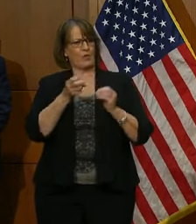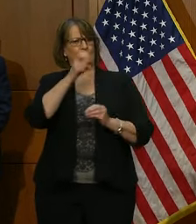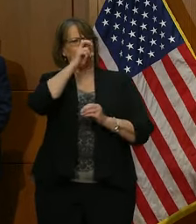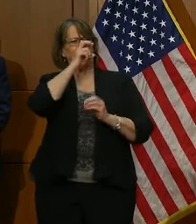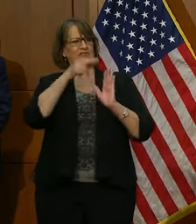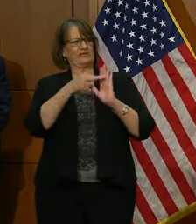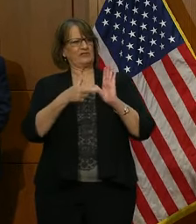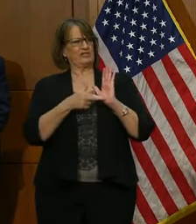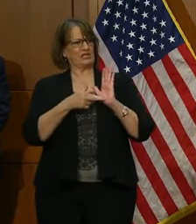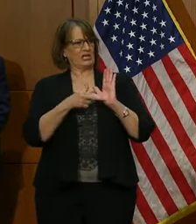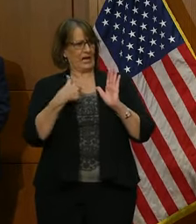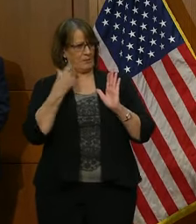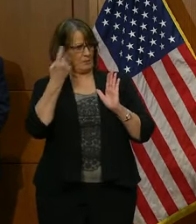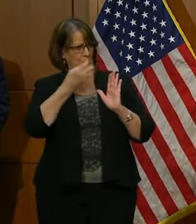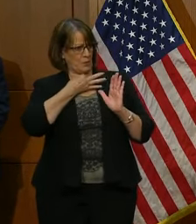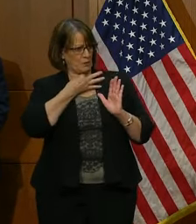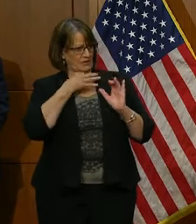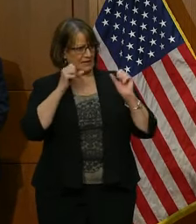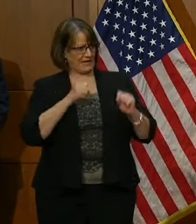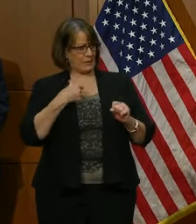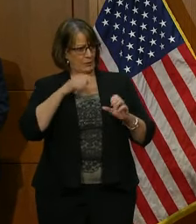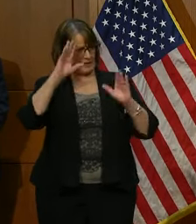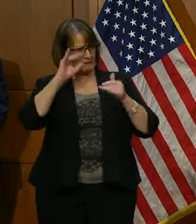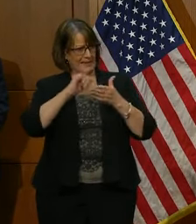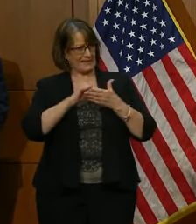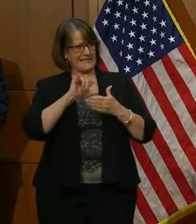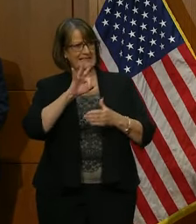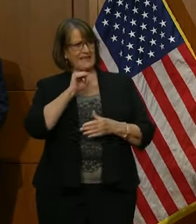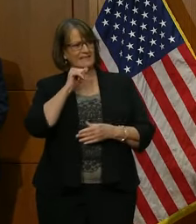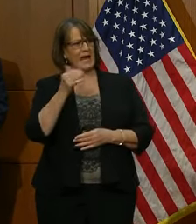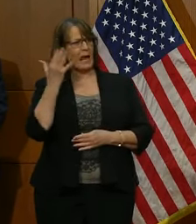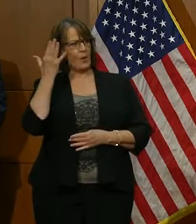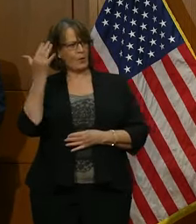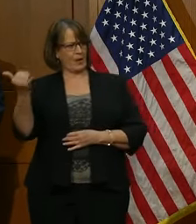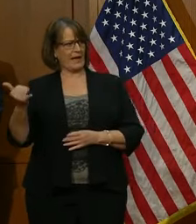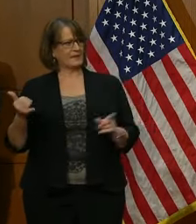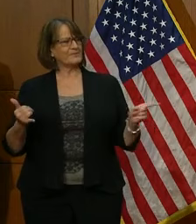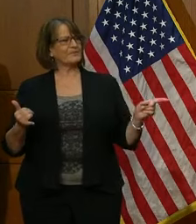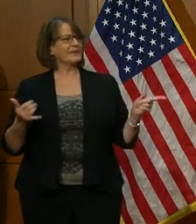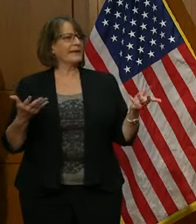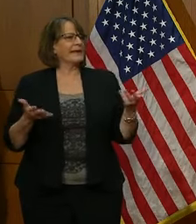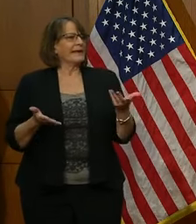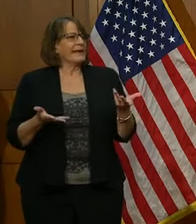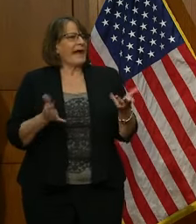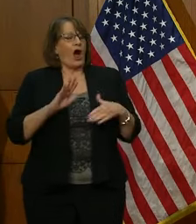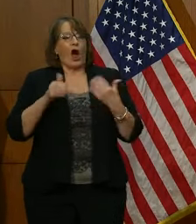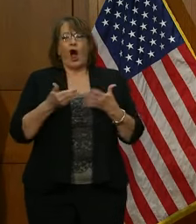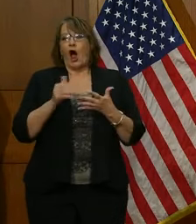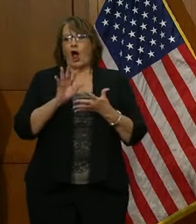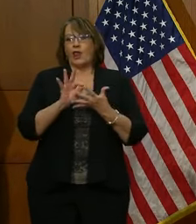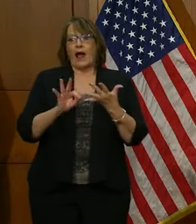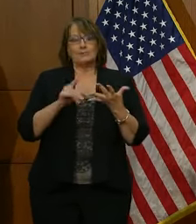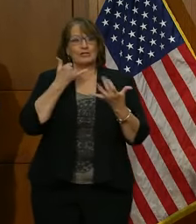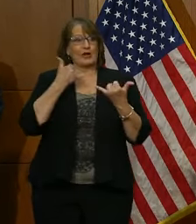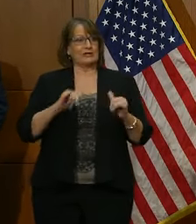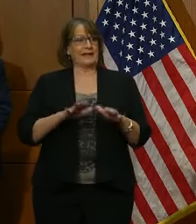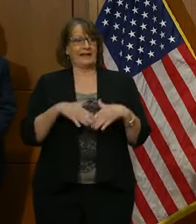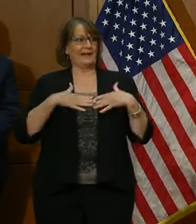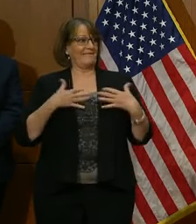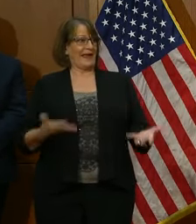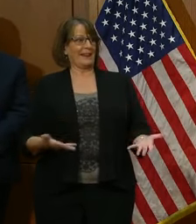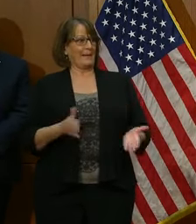you know, if we can expect those, and if not, why? Well, in short answer to your question, all options are on the table. And